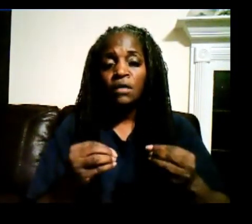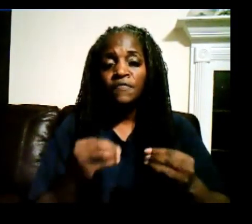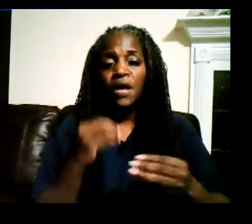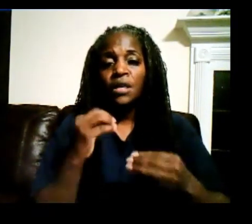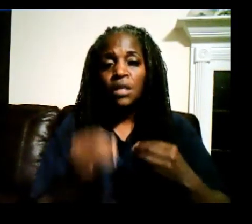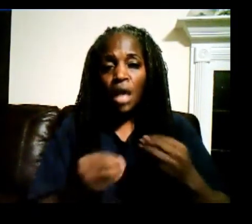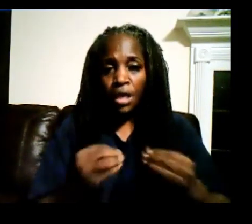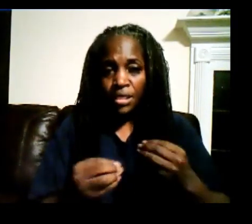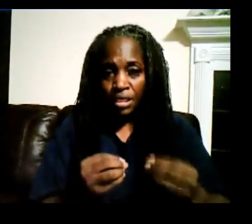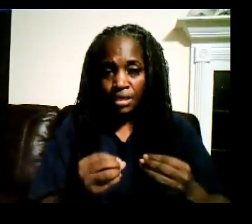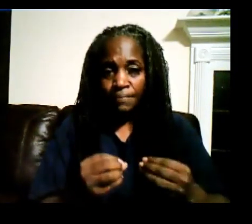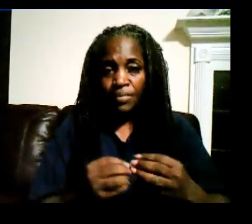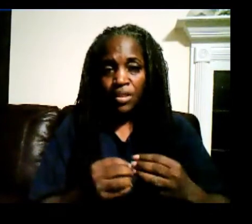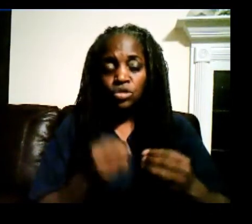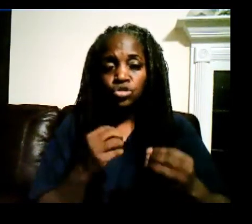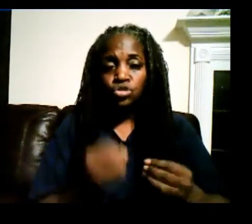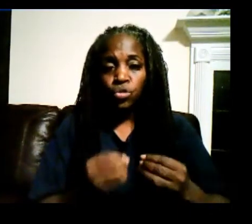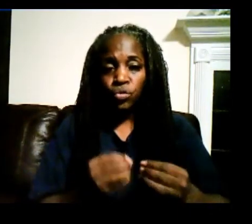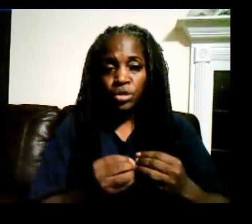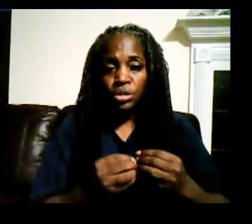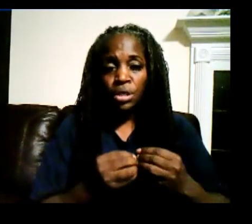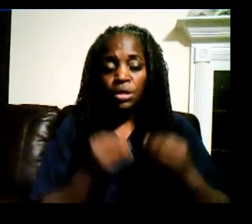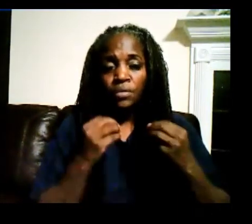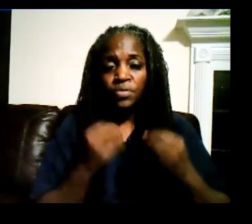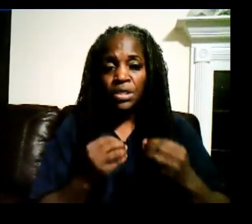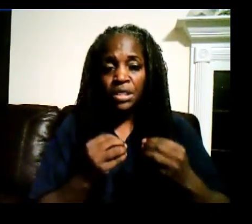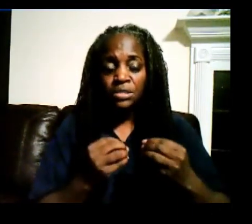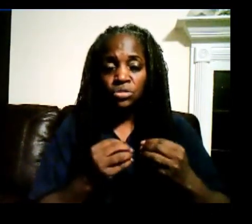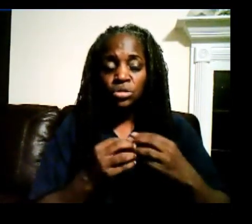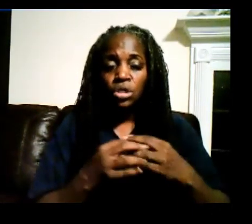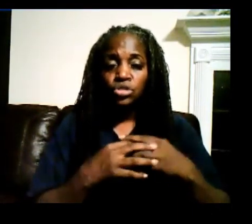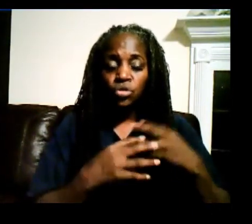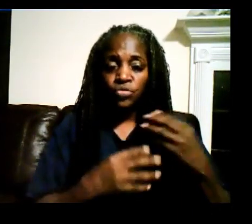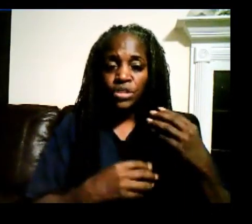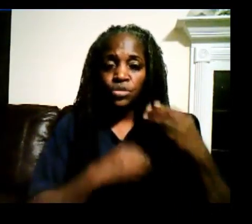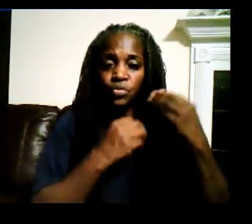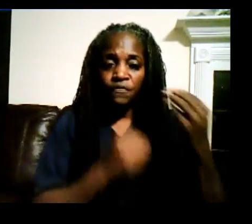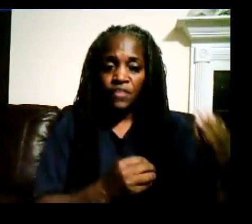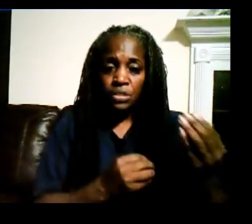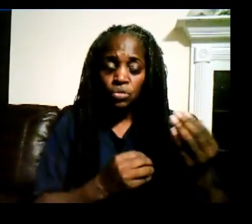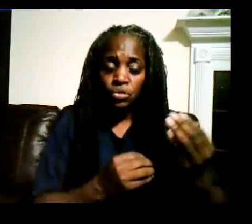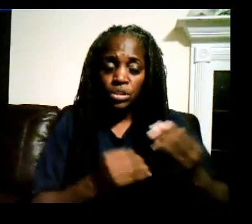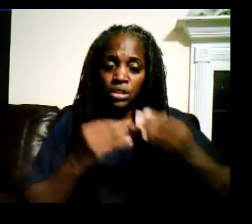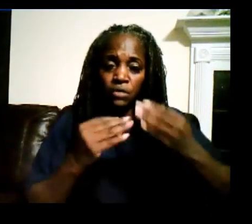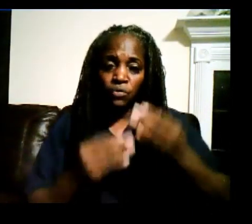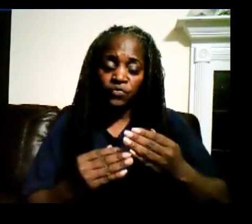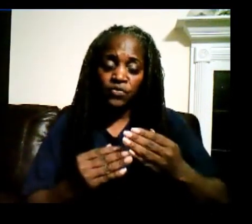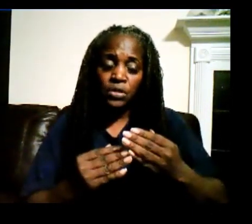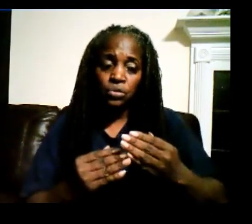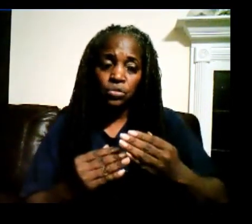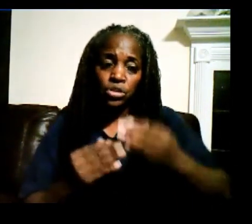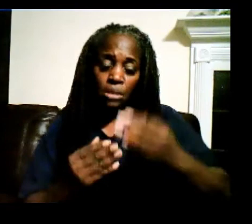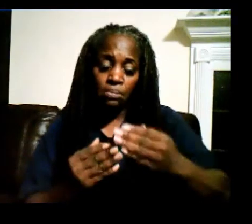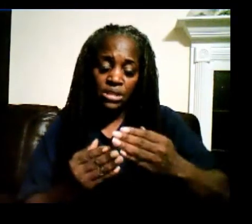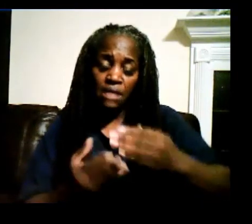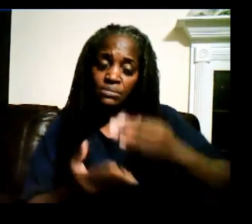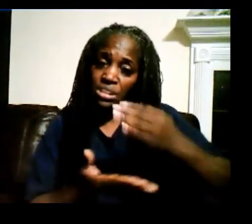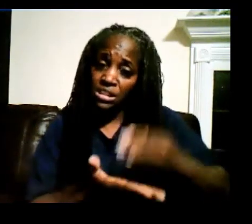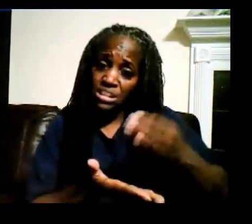unlocking certain things. Certain things are revealed, they're revealed sometimes in a